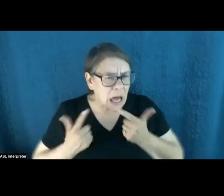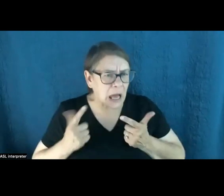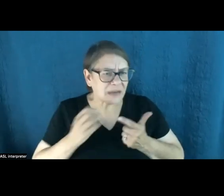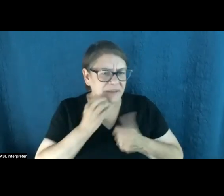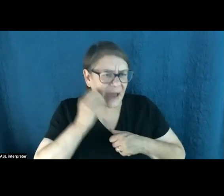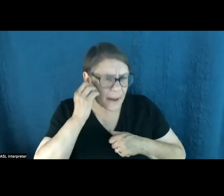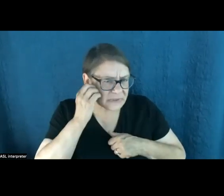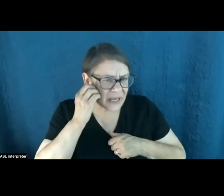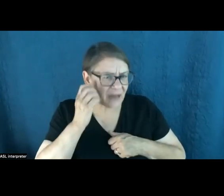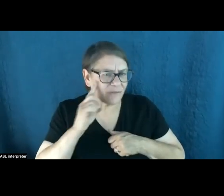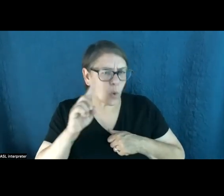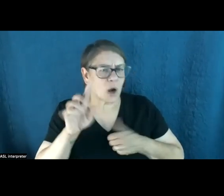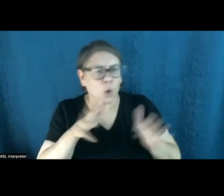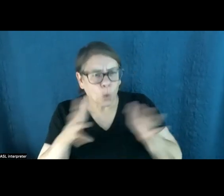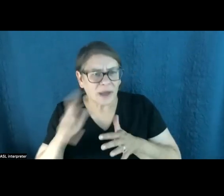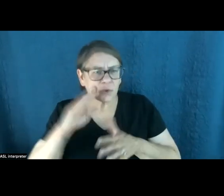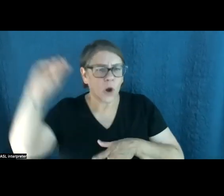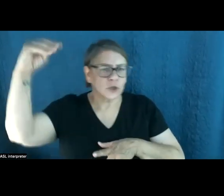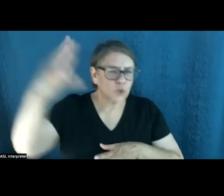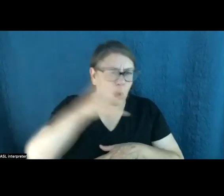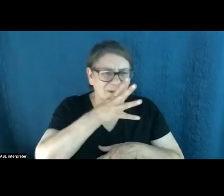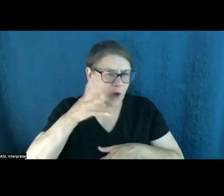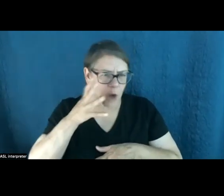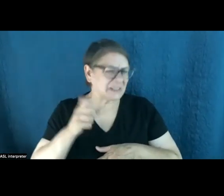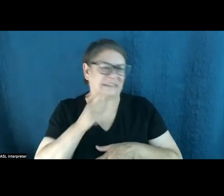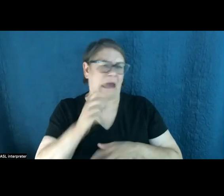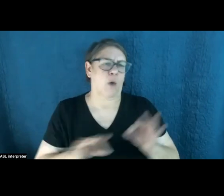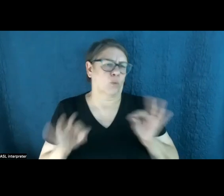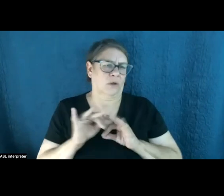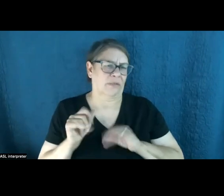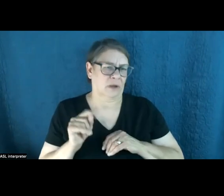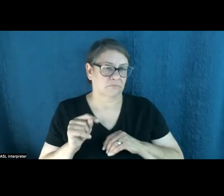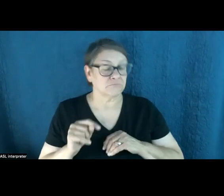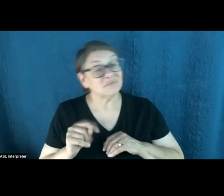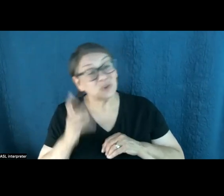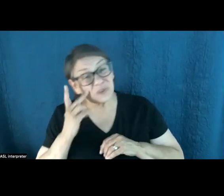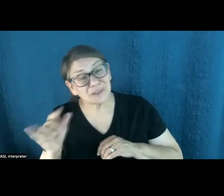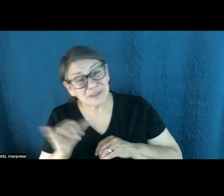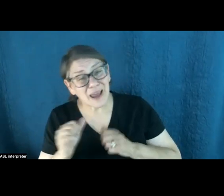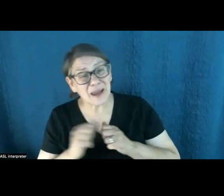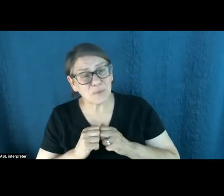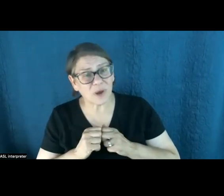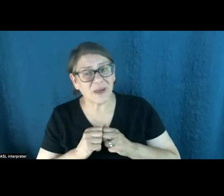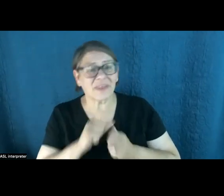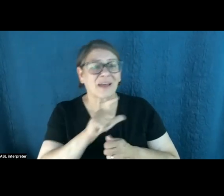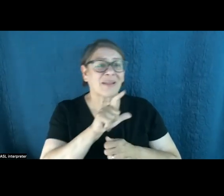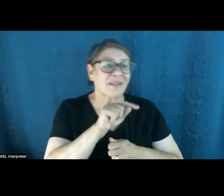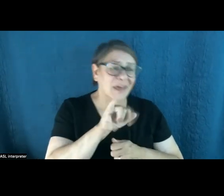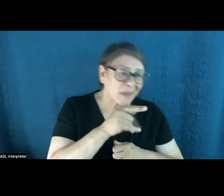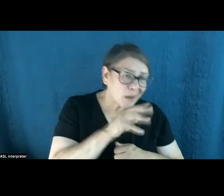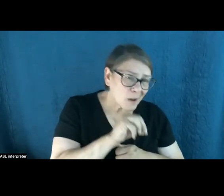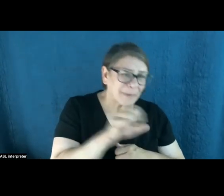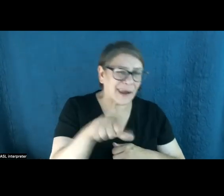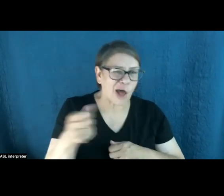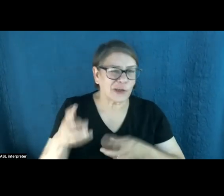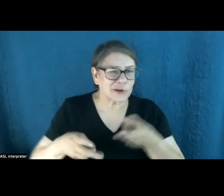and wind farms is, is always, or sometimes not worth it. And you see a lot of these same issues, not just with solar and wind, but with lithium and other mining to